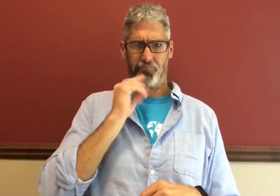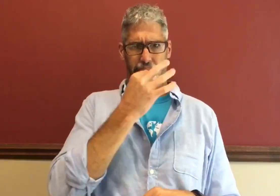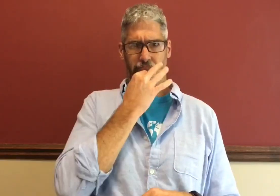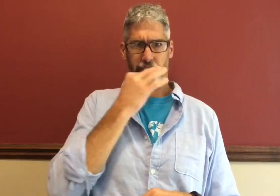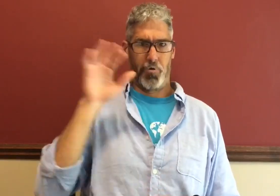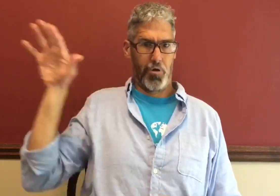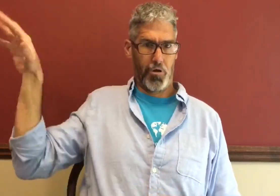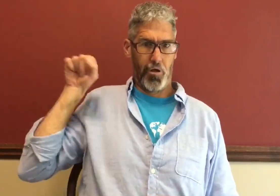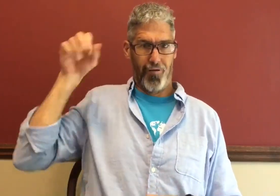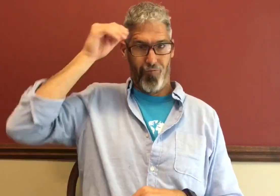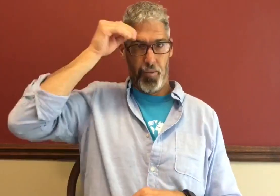benefit.